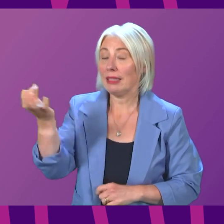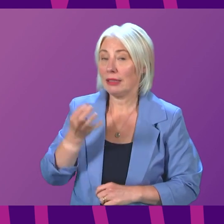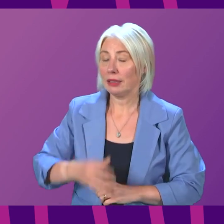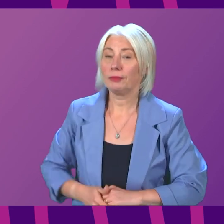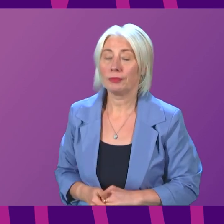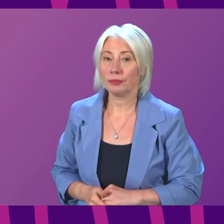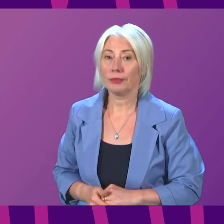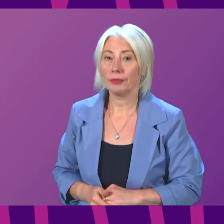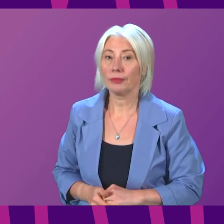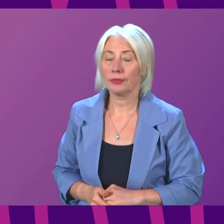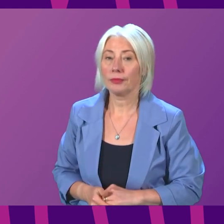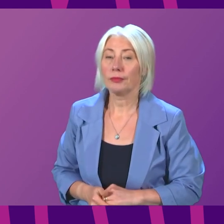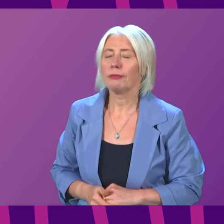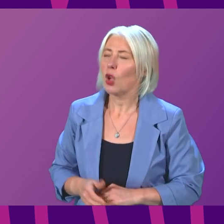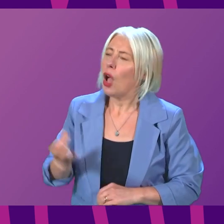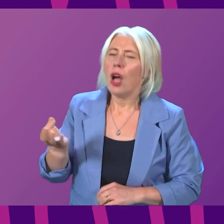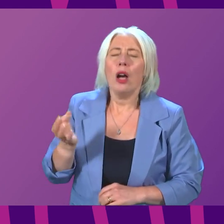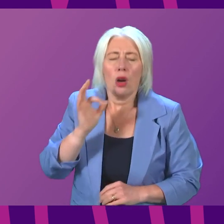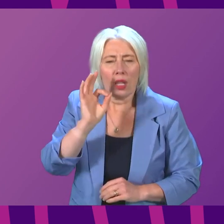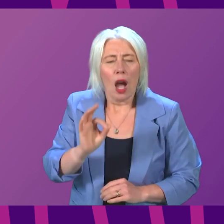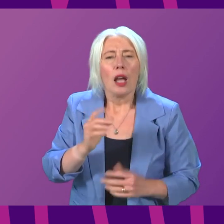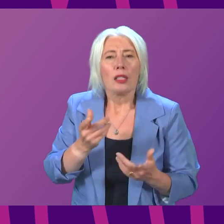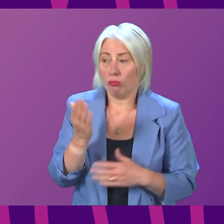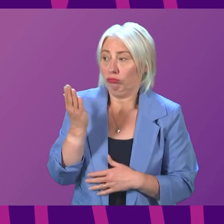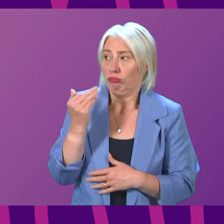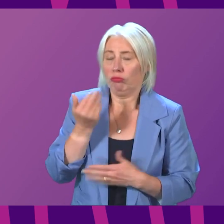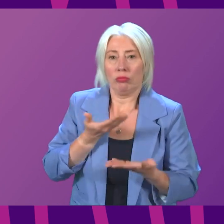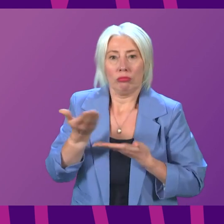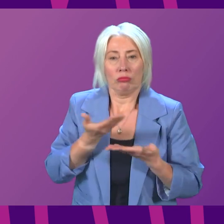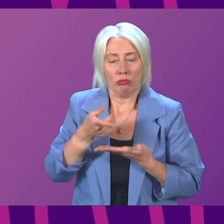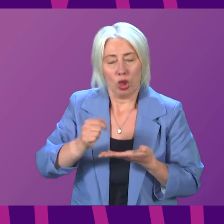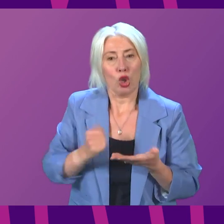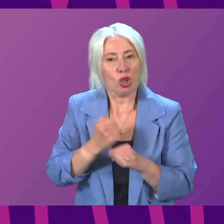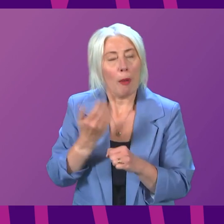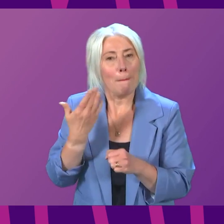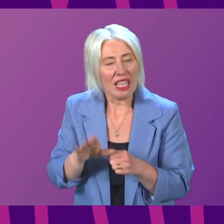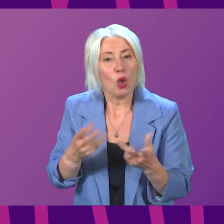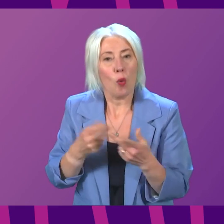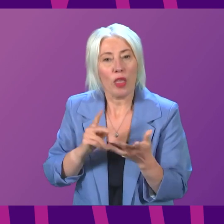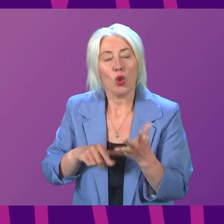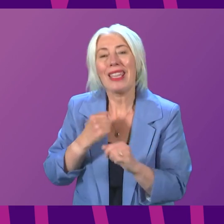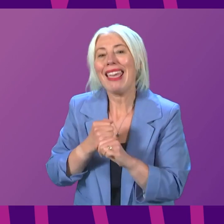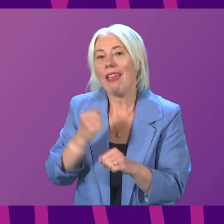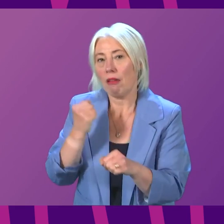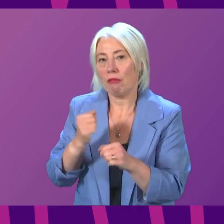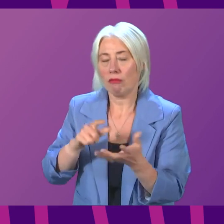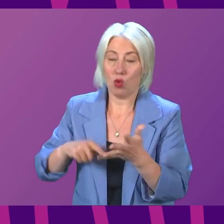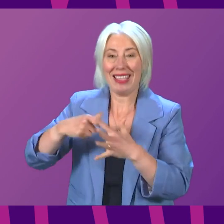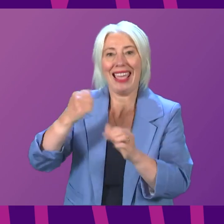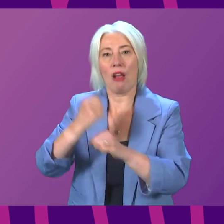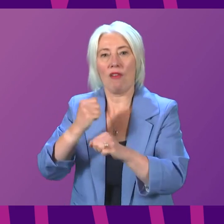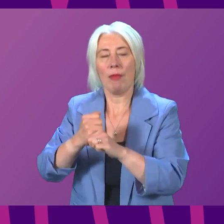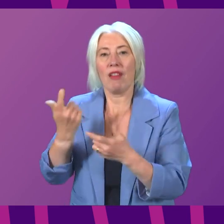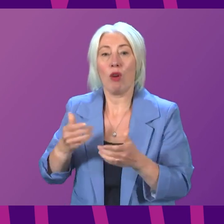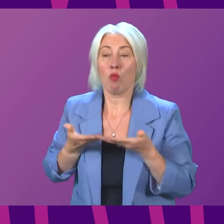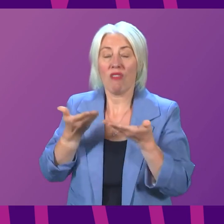Thank you, Presiding Officer. To ask the First Minister what recent discussions the Scottish Government has had with the UK Government regarding the provision of